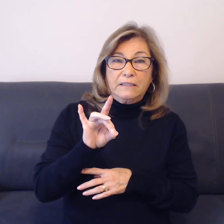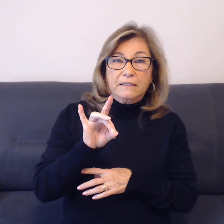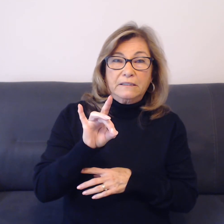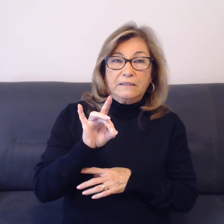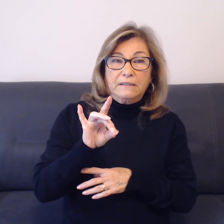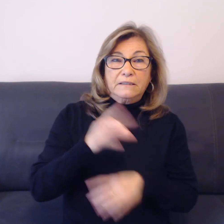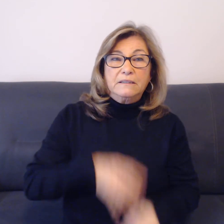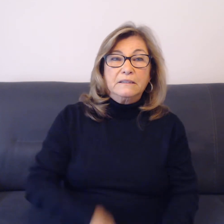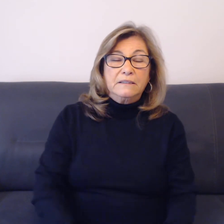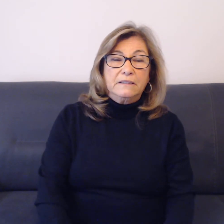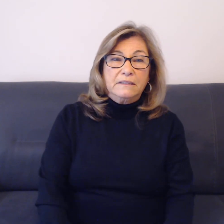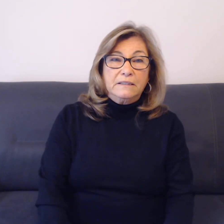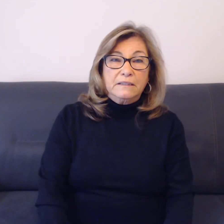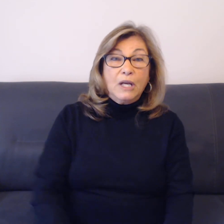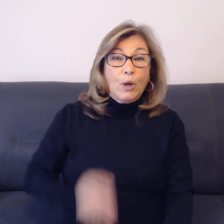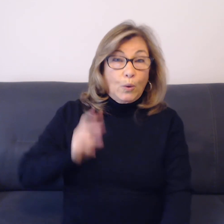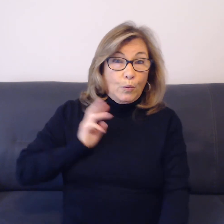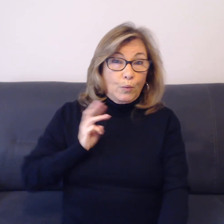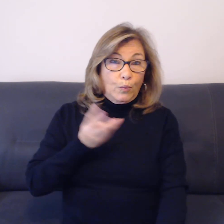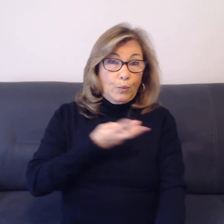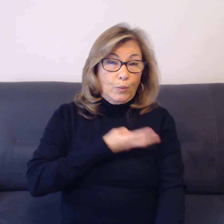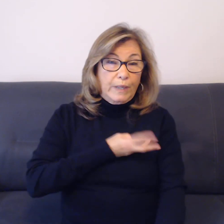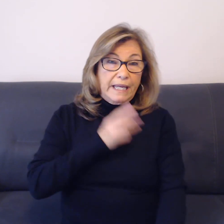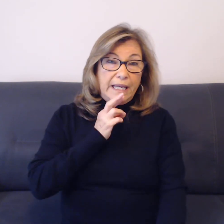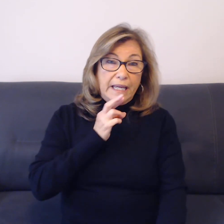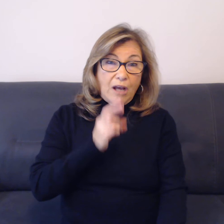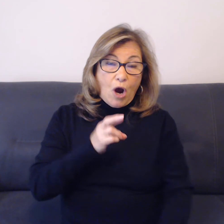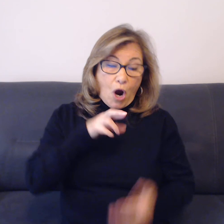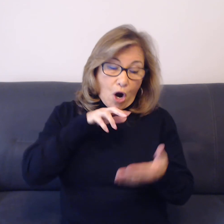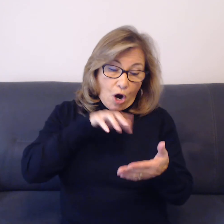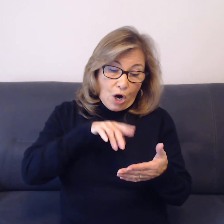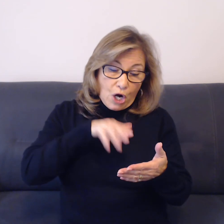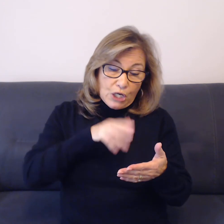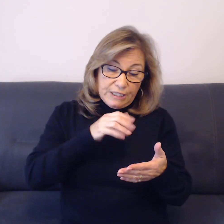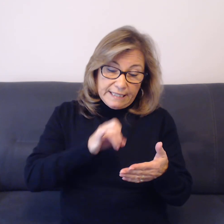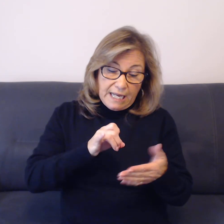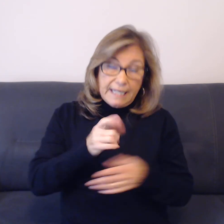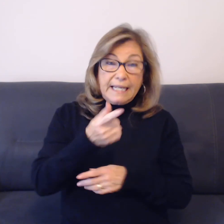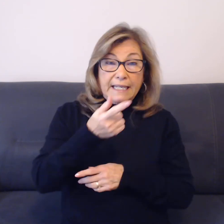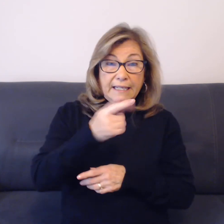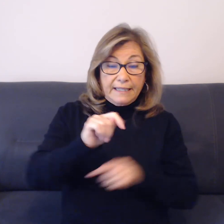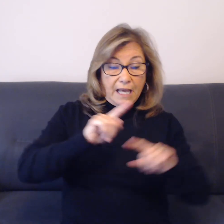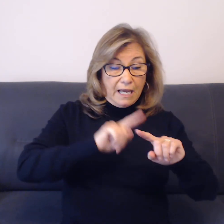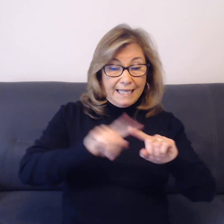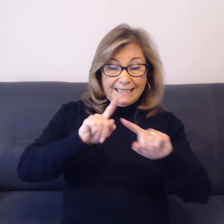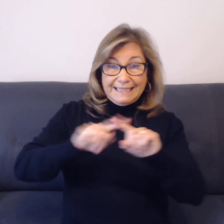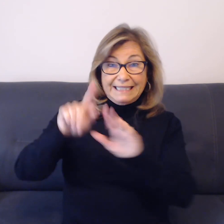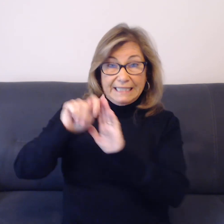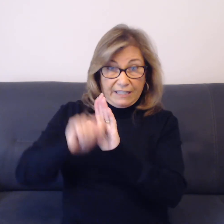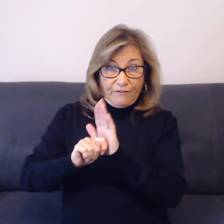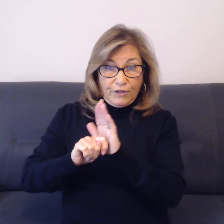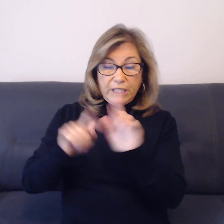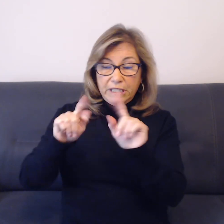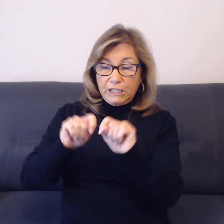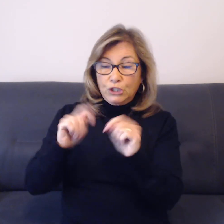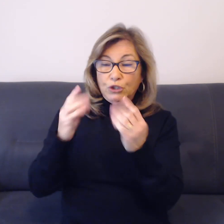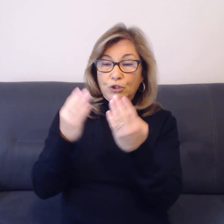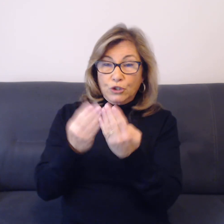We are studying the different tribes that live in that country.